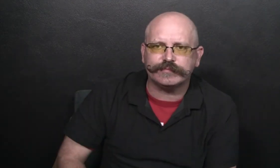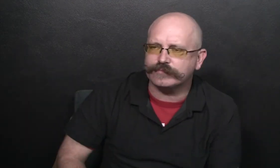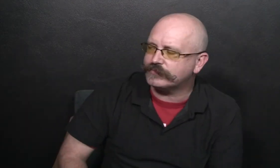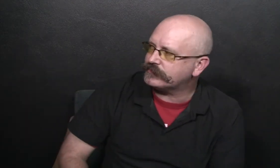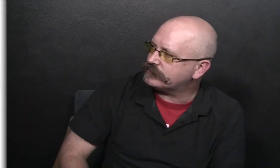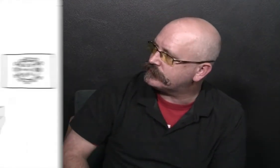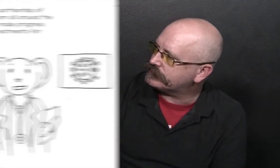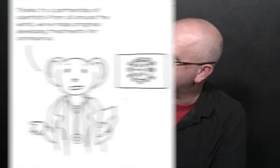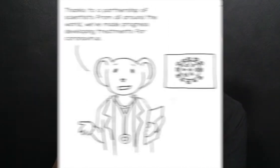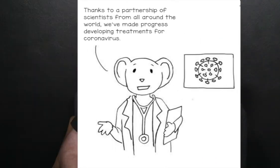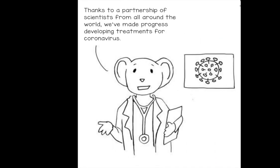treatments